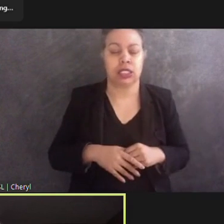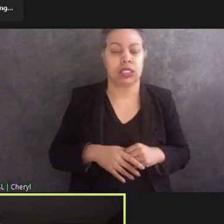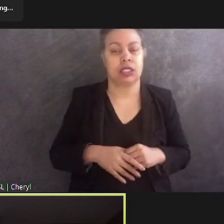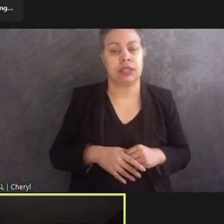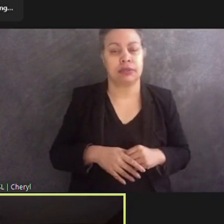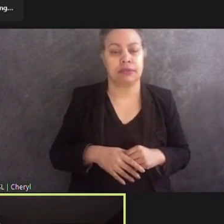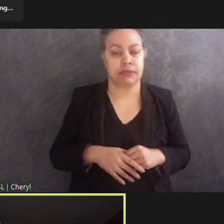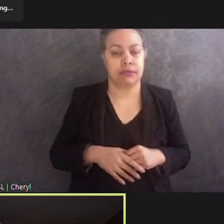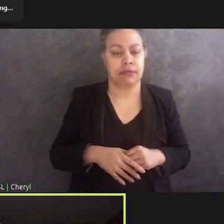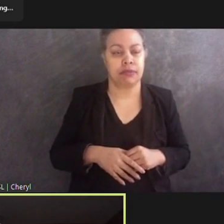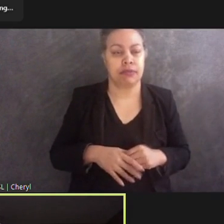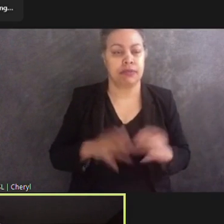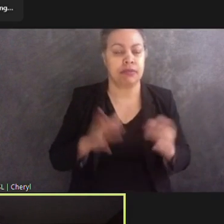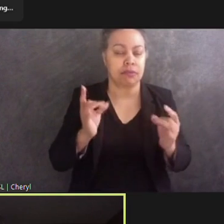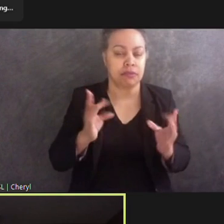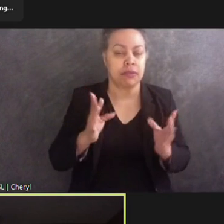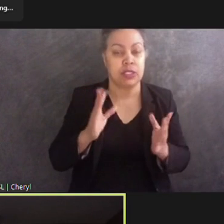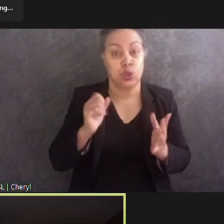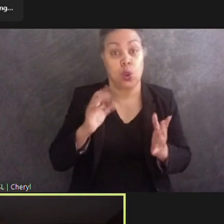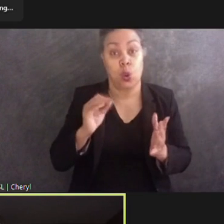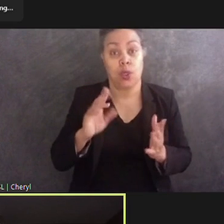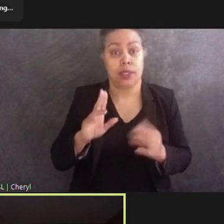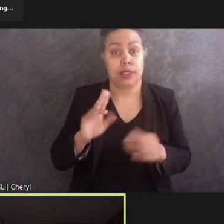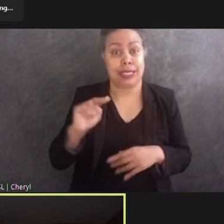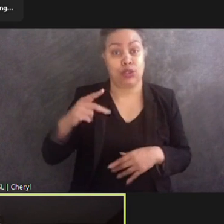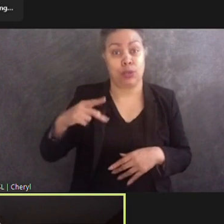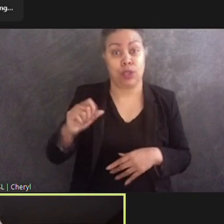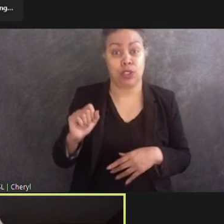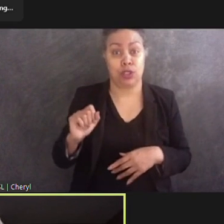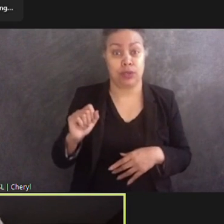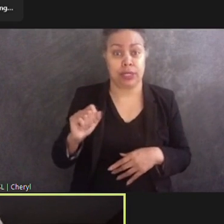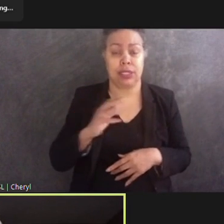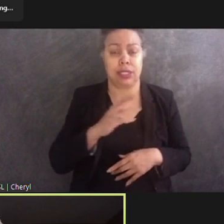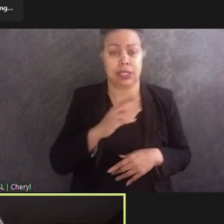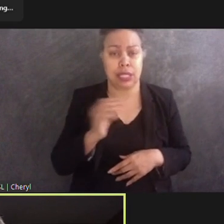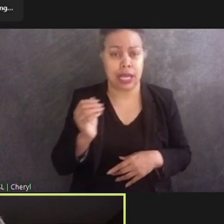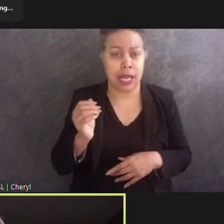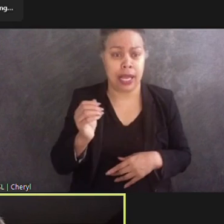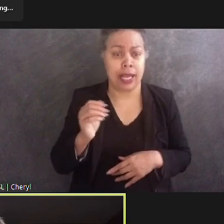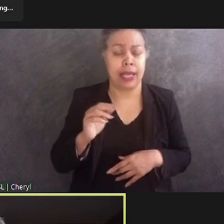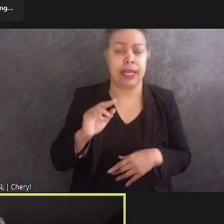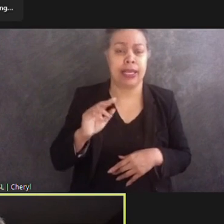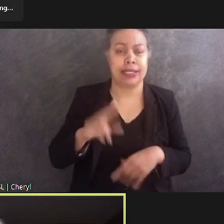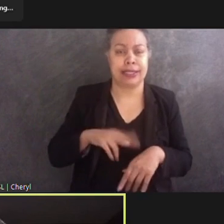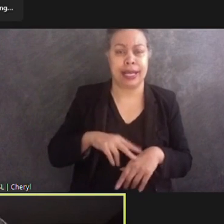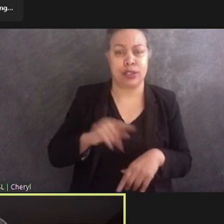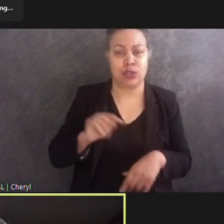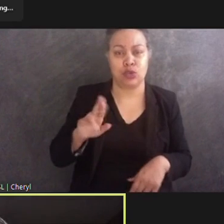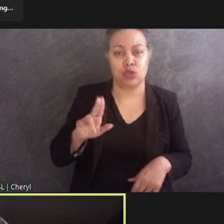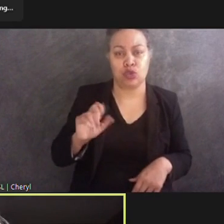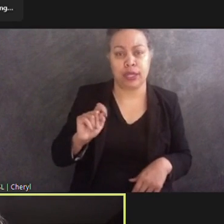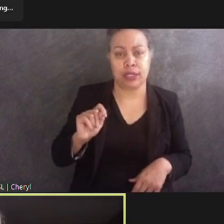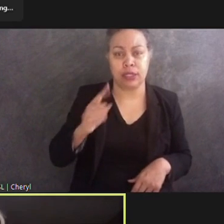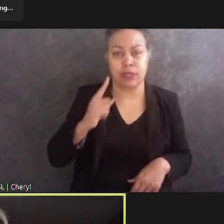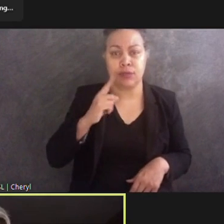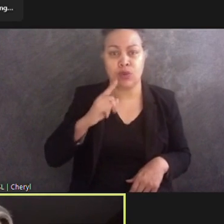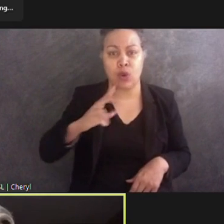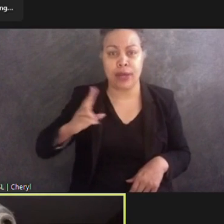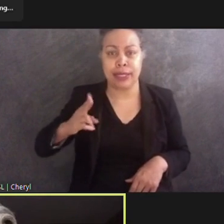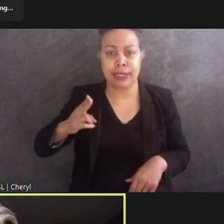So the National Park Service along with the National Trust for Historic Preservation. Make sure I get all the groups there.